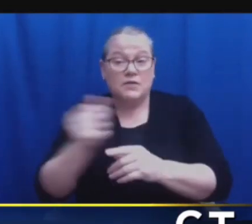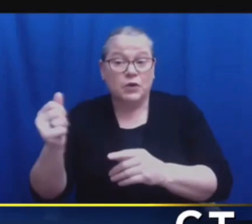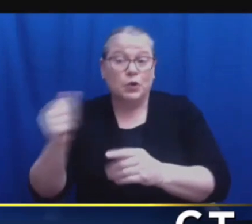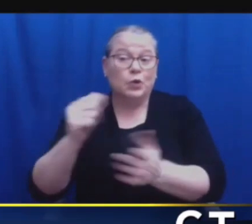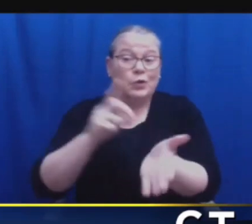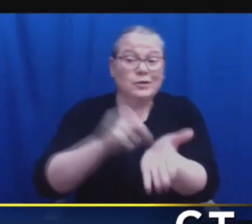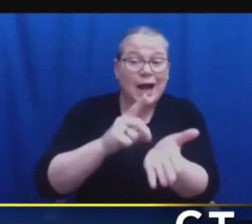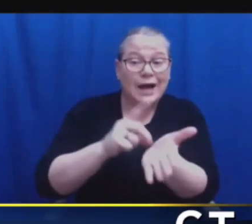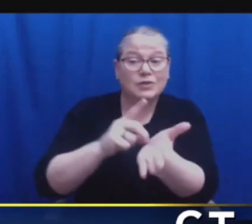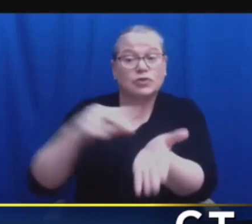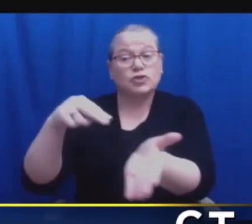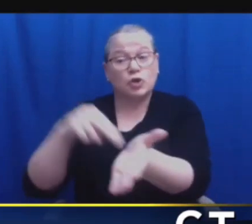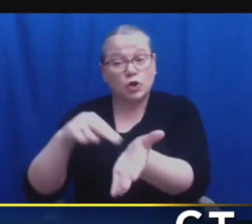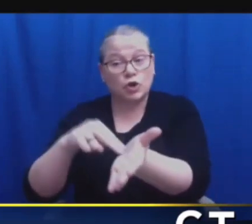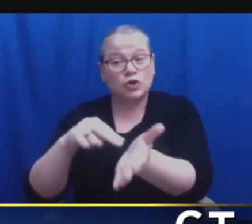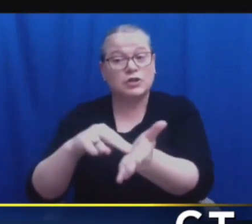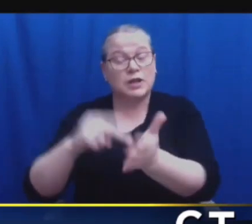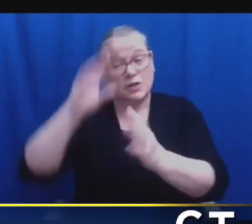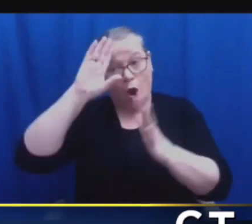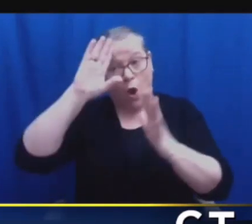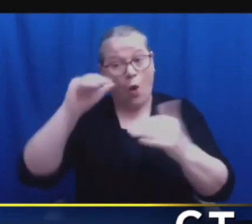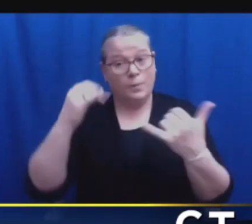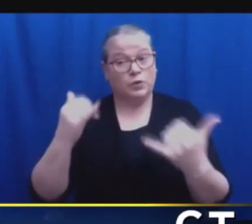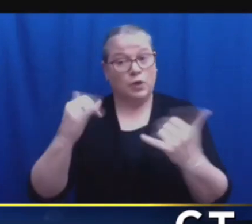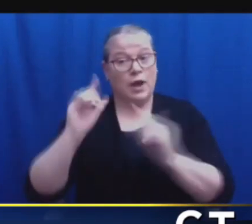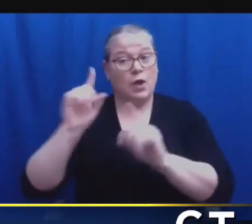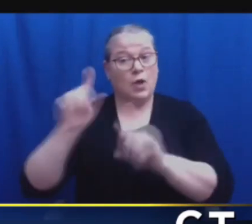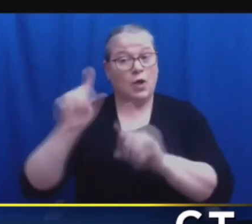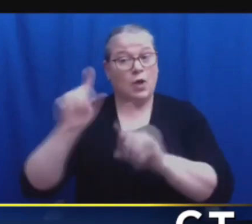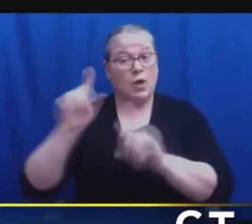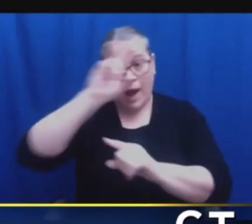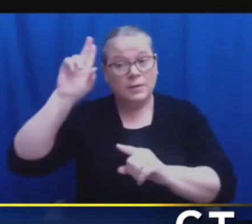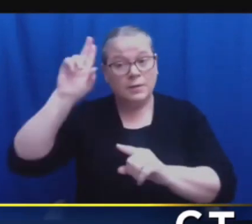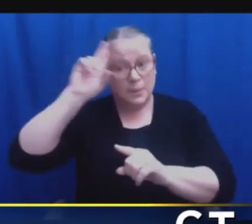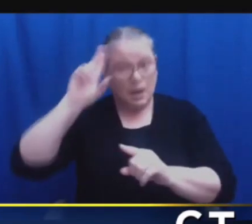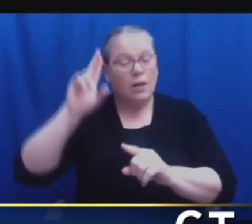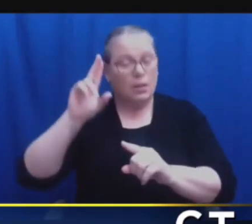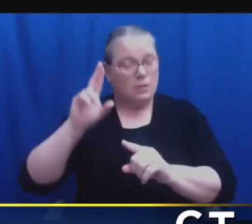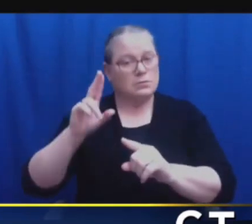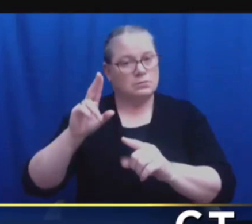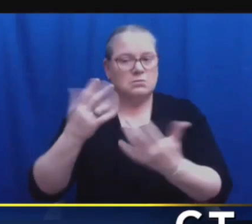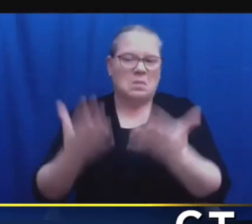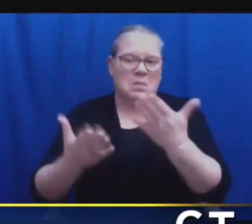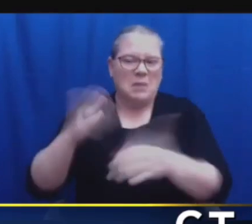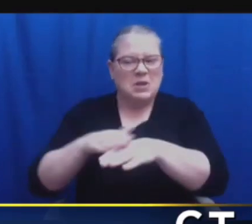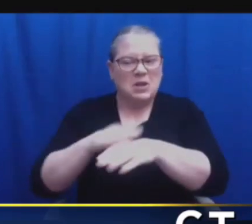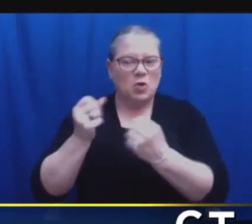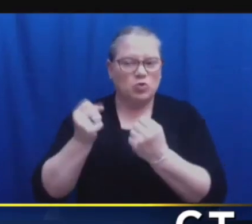they're slow getting into the hospital. They are doing vaccinations as we speak. Thank you.